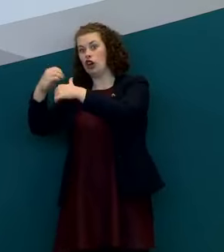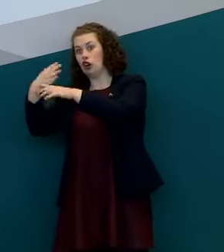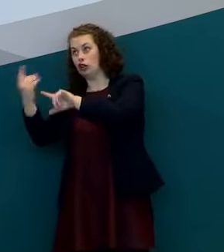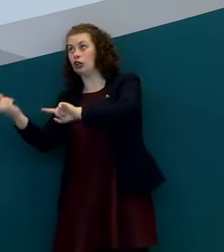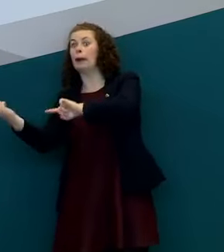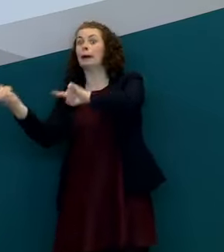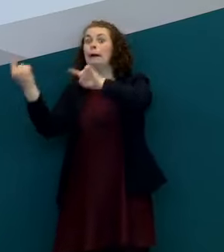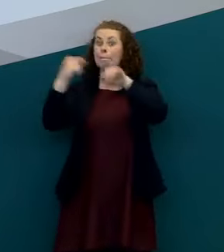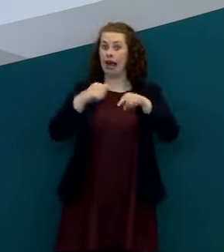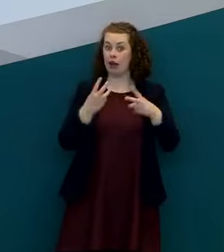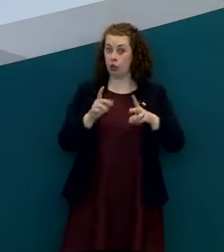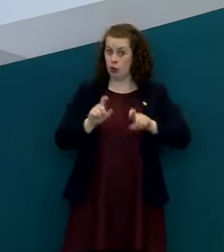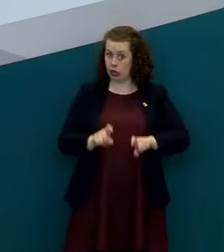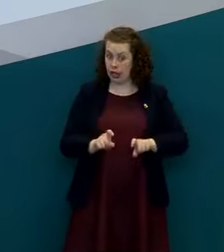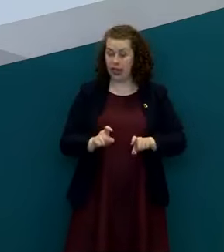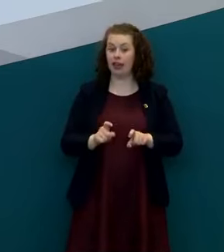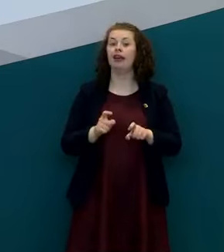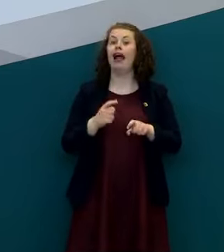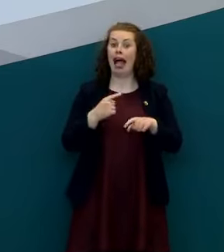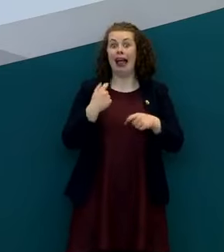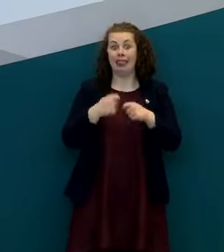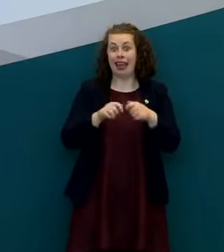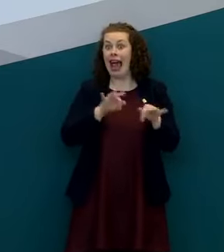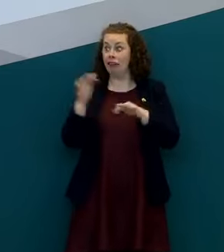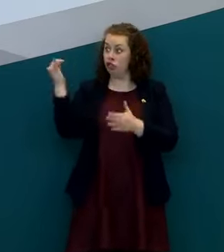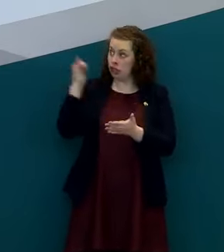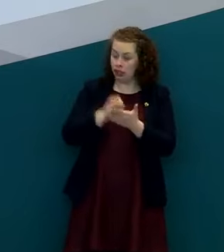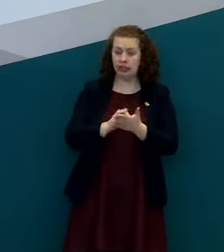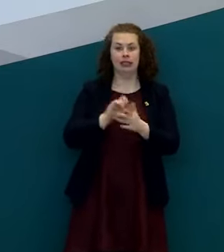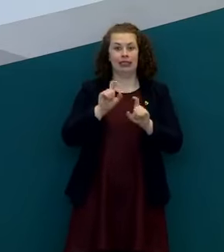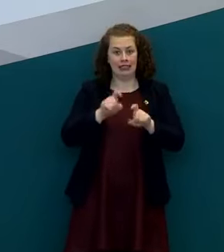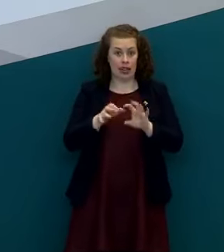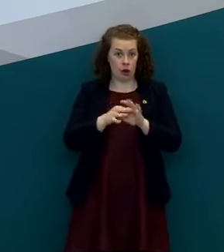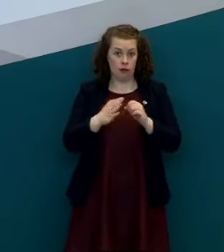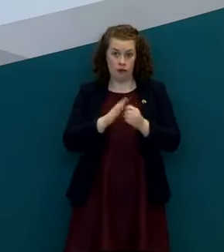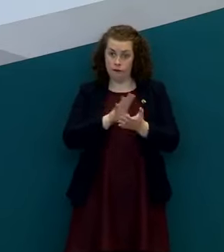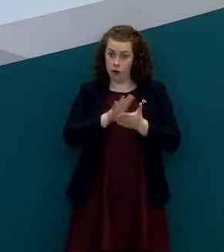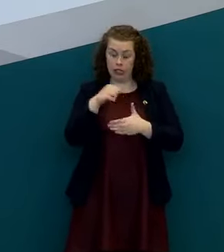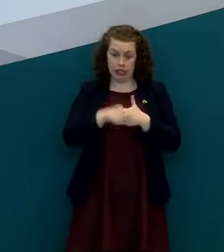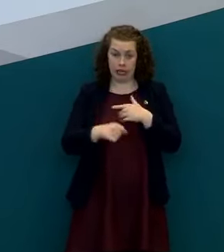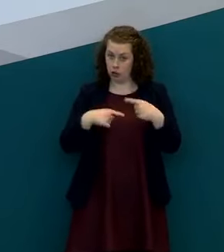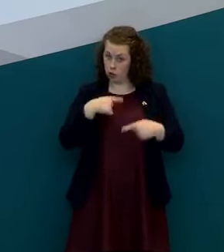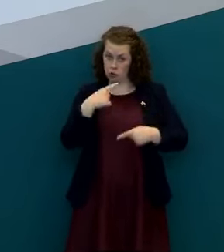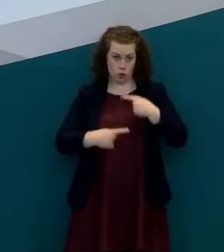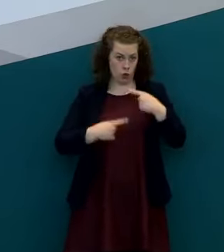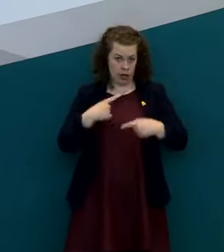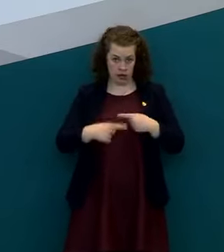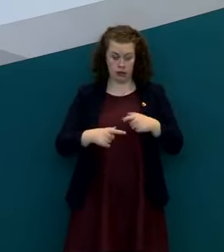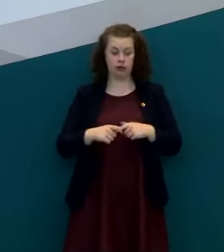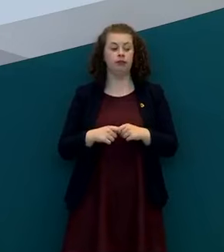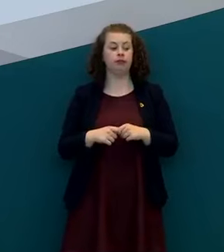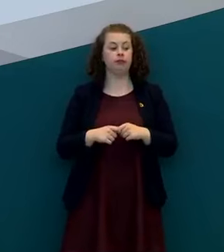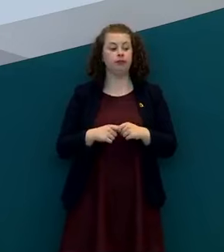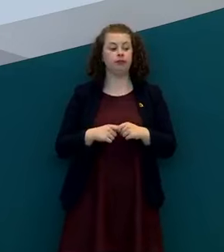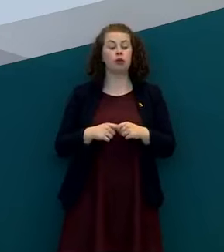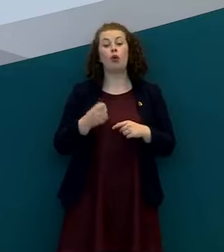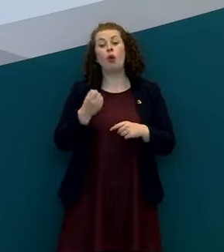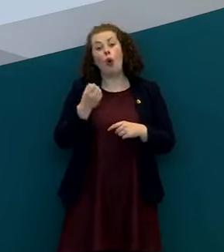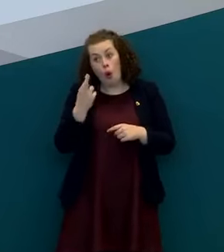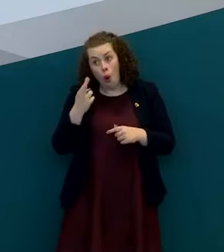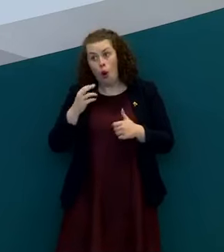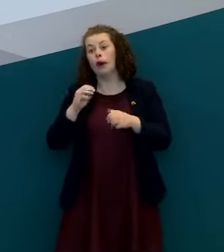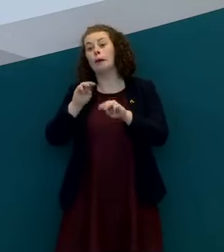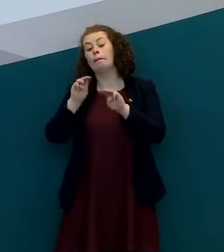i get subject themselves to the 14-day um self-quarantine period upon arrival back in the country um or to